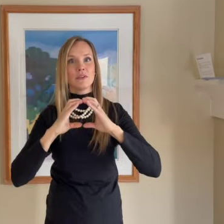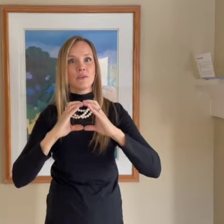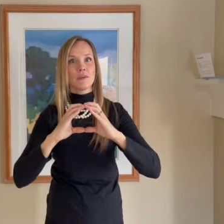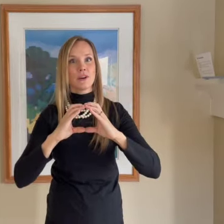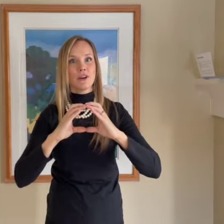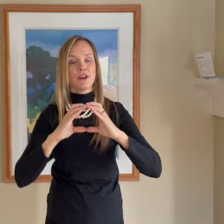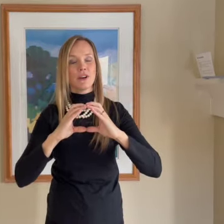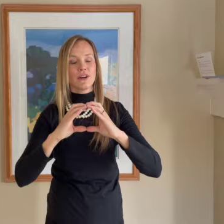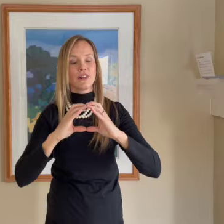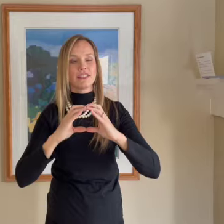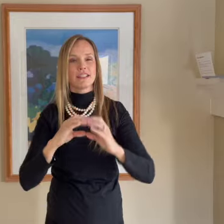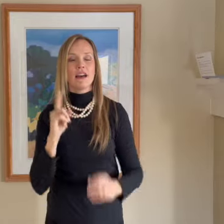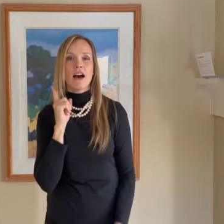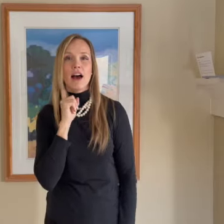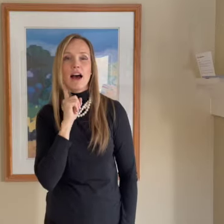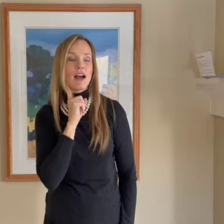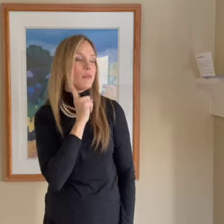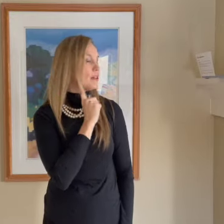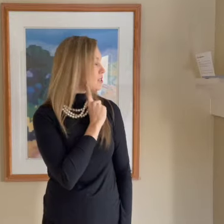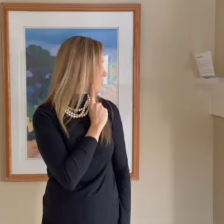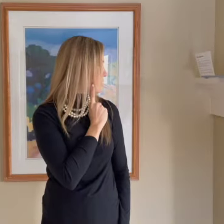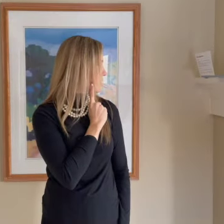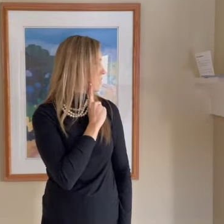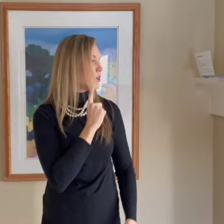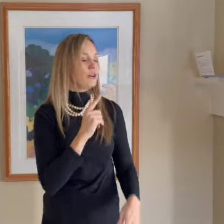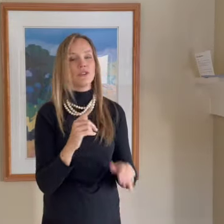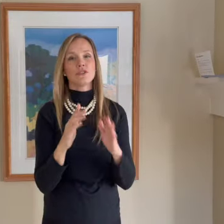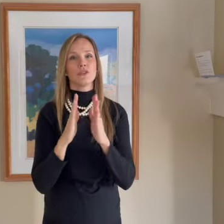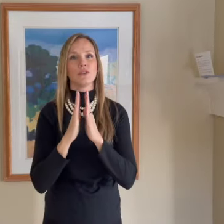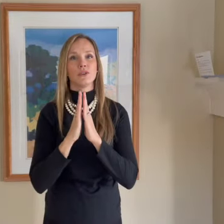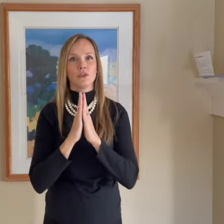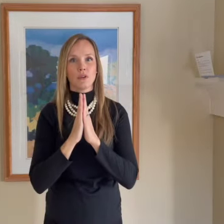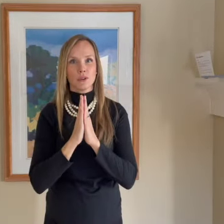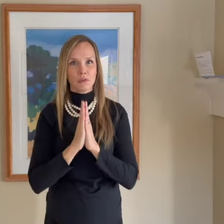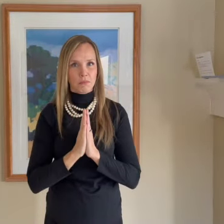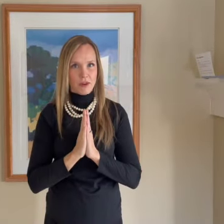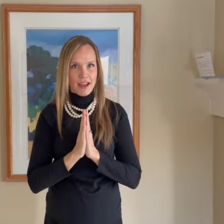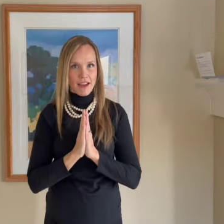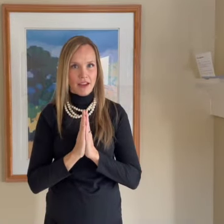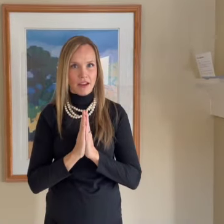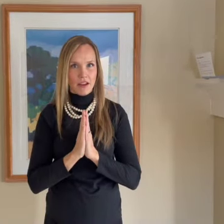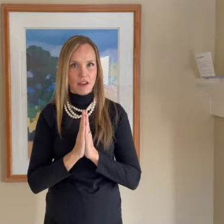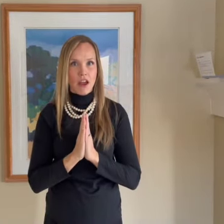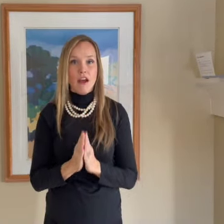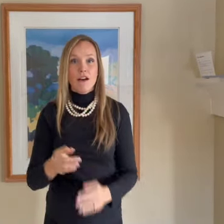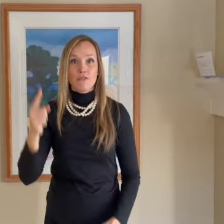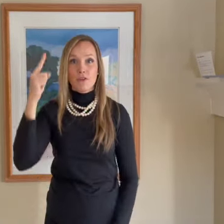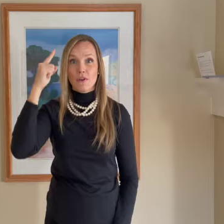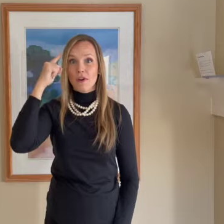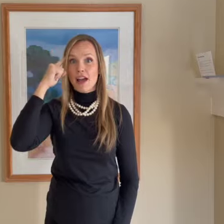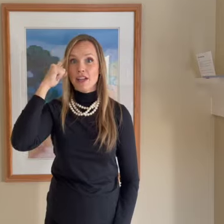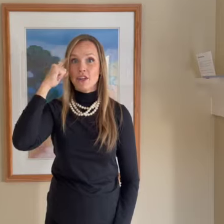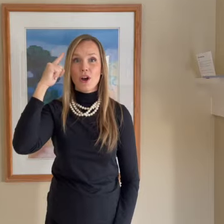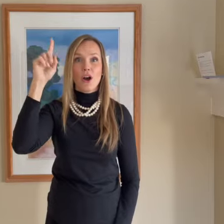world, I will turn to prayer. For I know